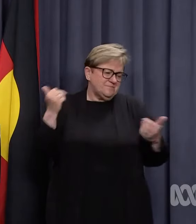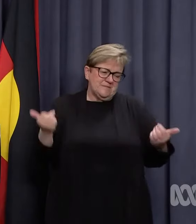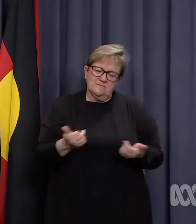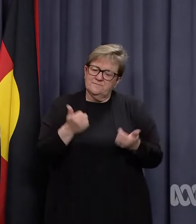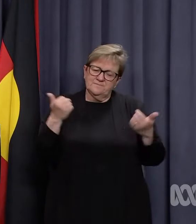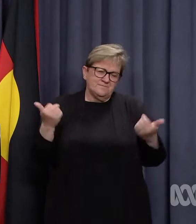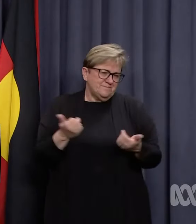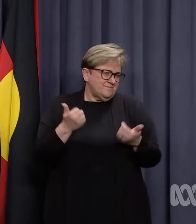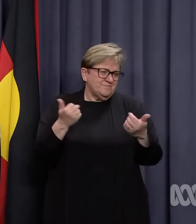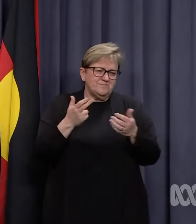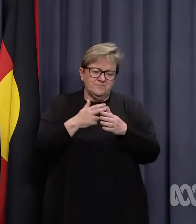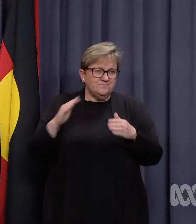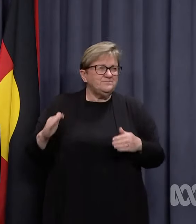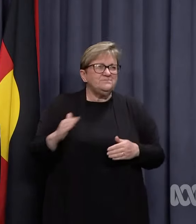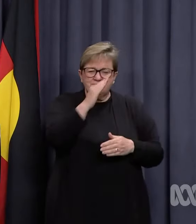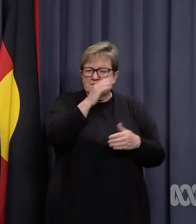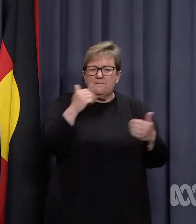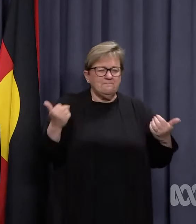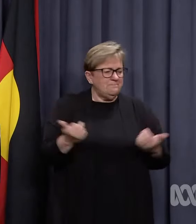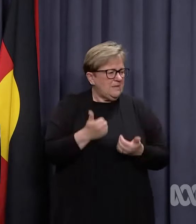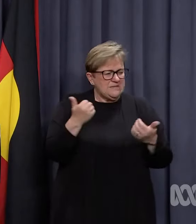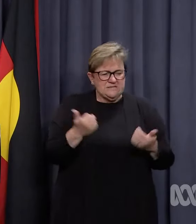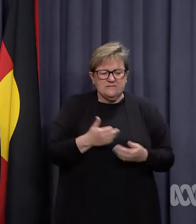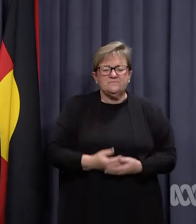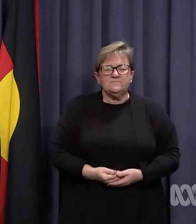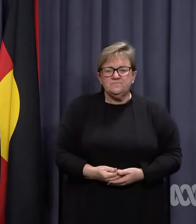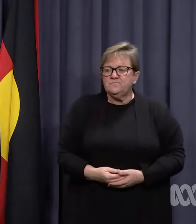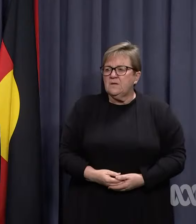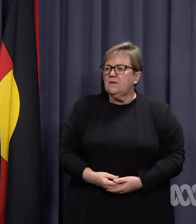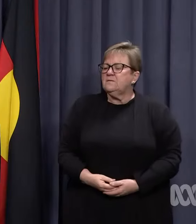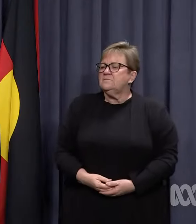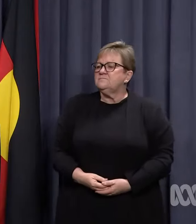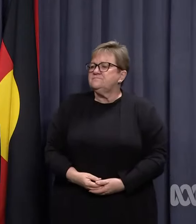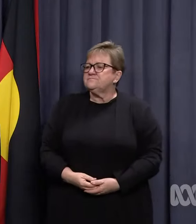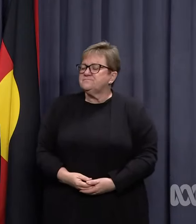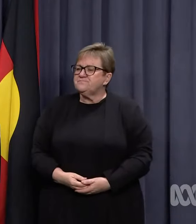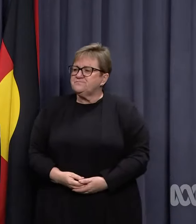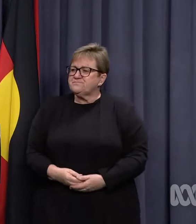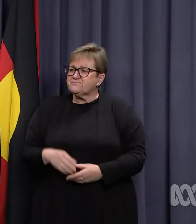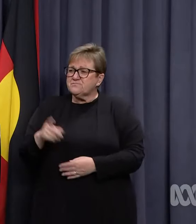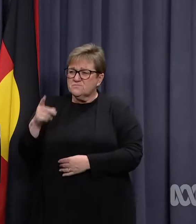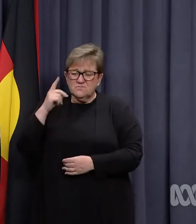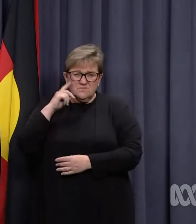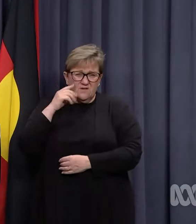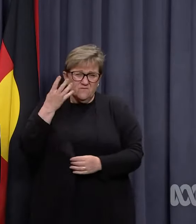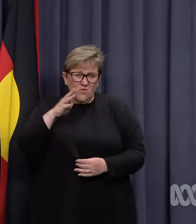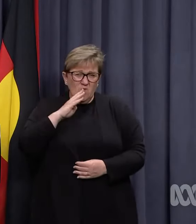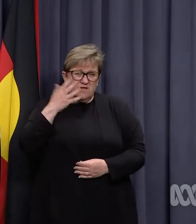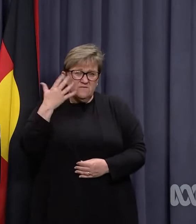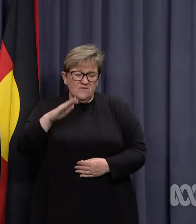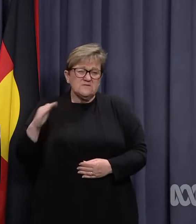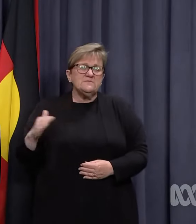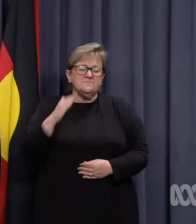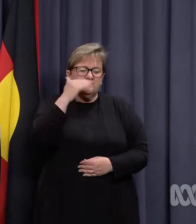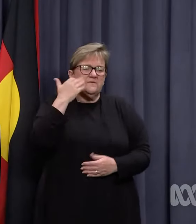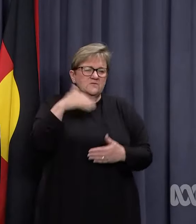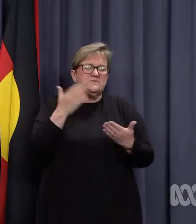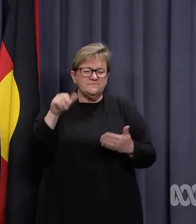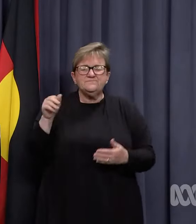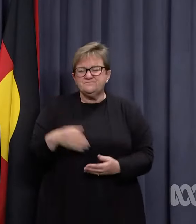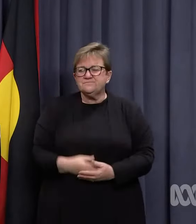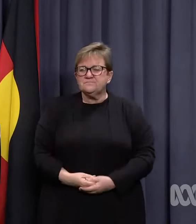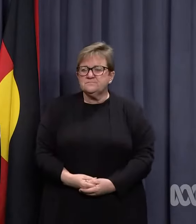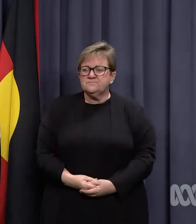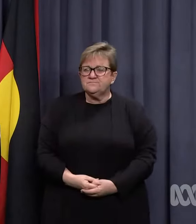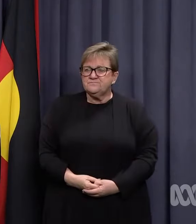system to cope with the peak and with those hospitalisations. So you do still expect the peak to be 450 yards? Yes. Yes. Yeah,